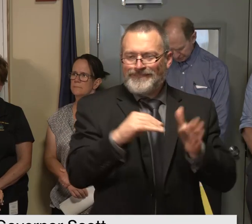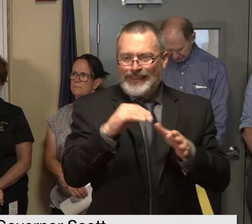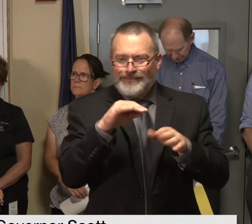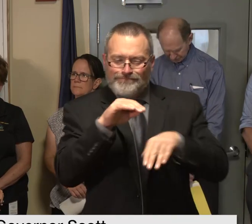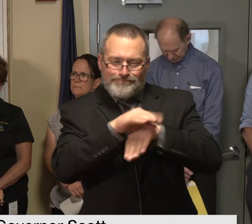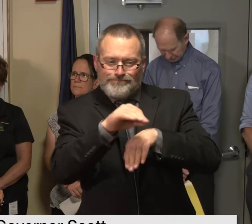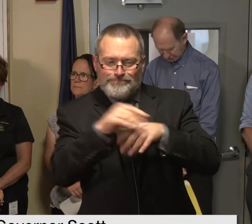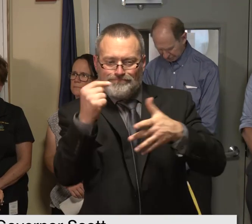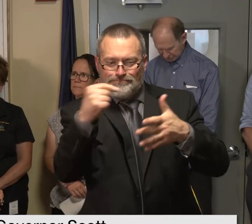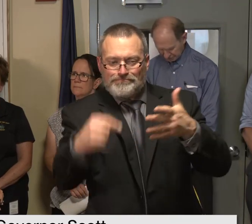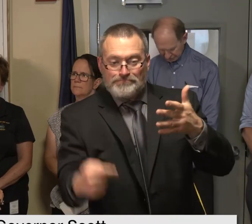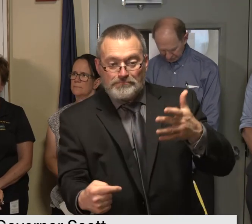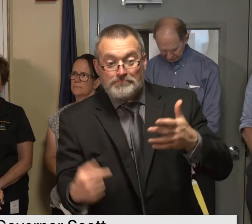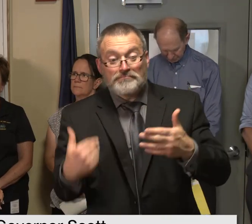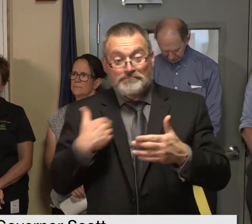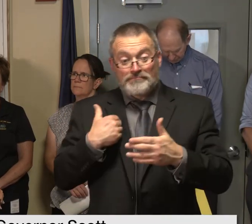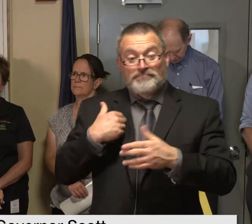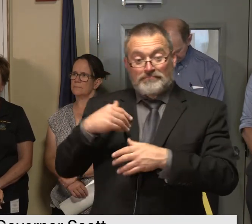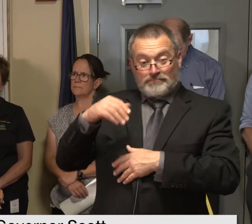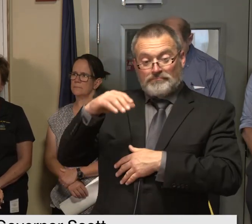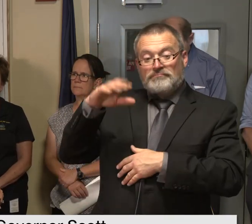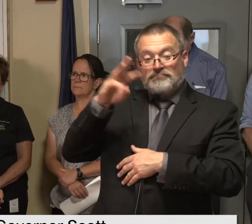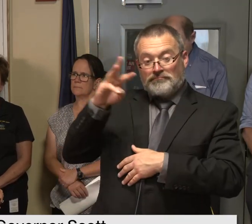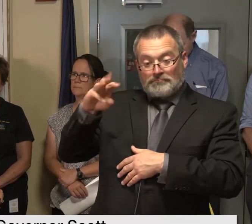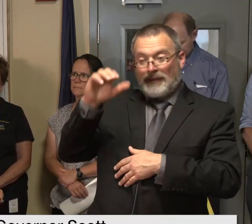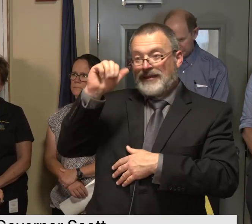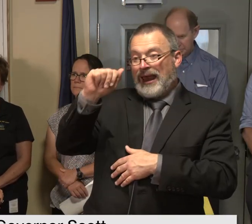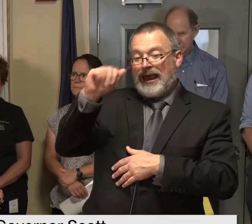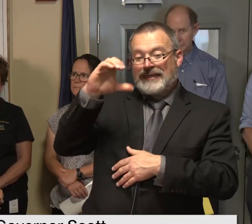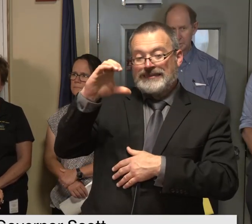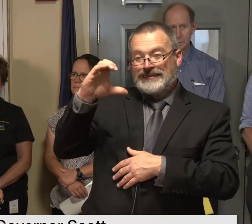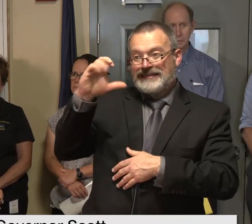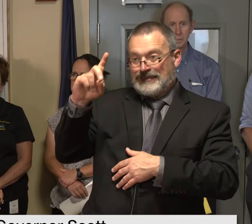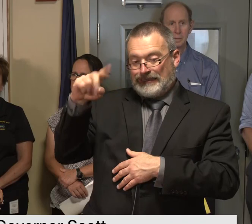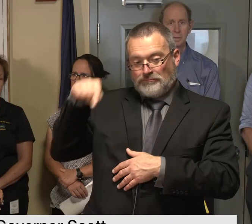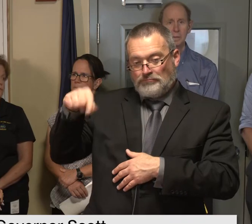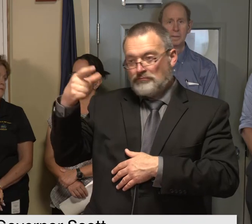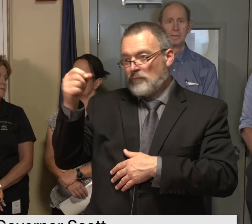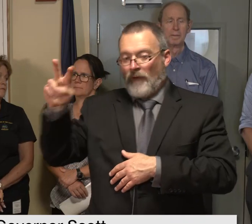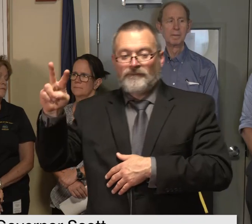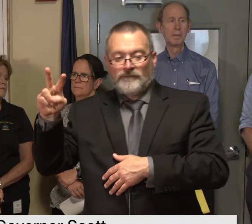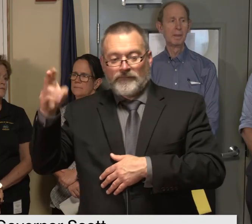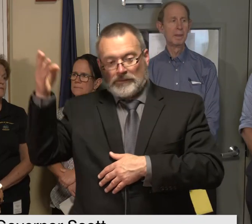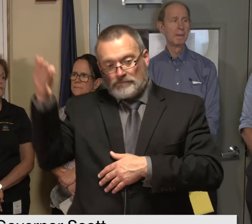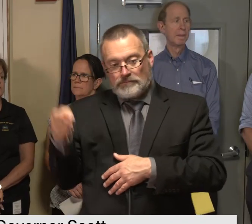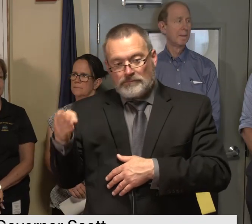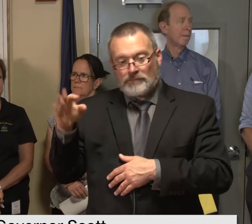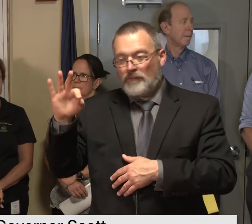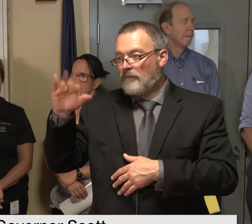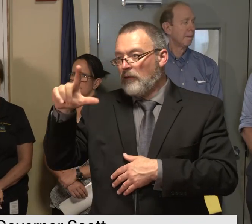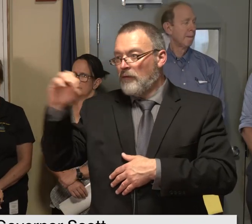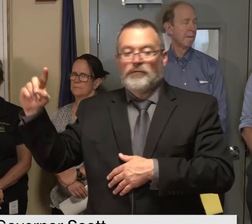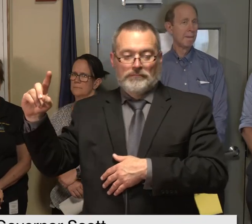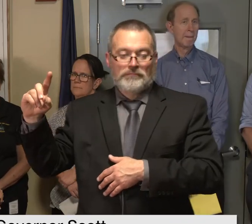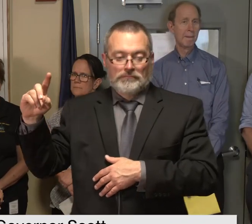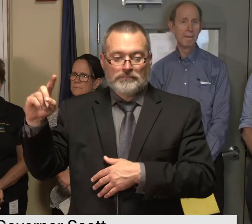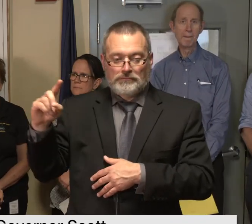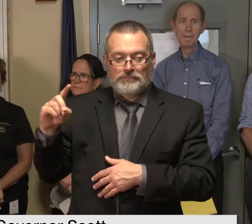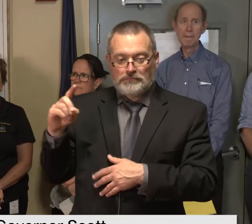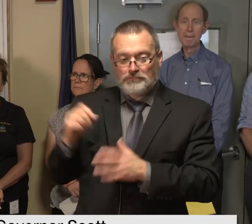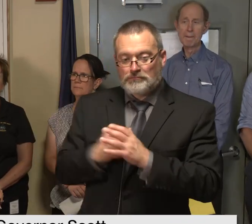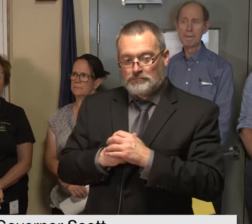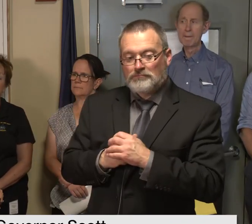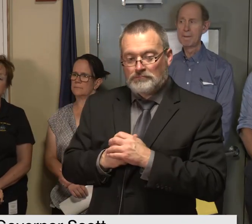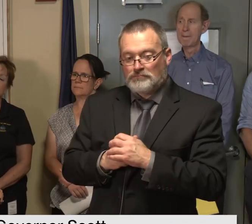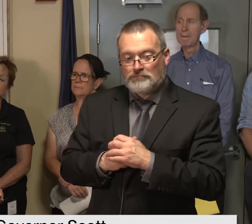.accd.gov forward slash flood and on that